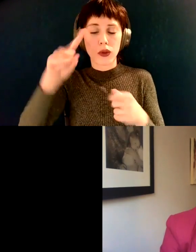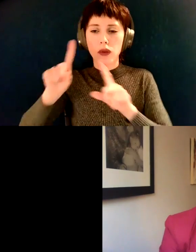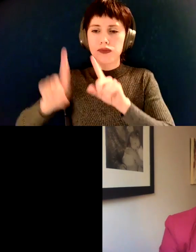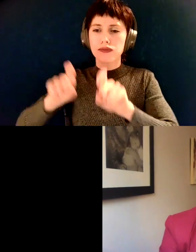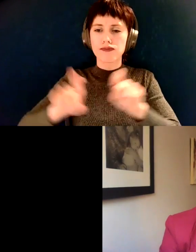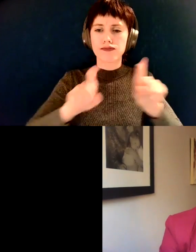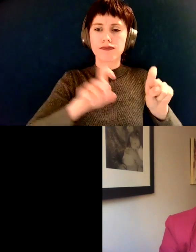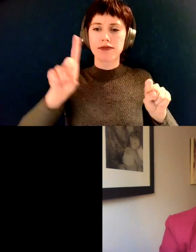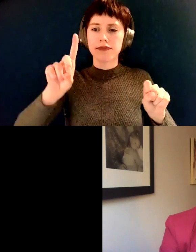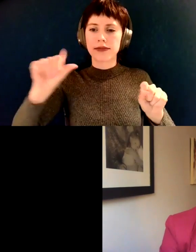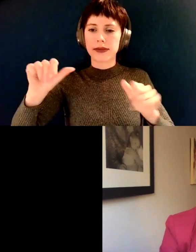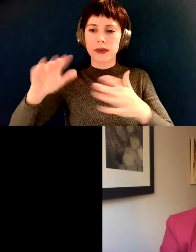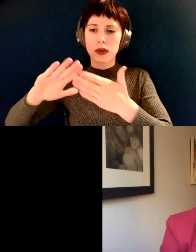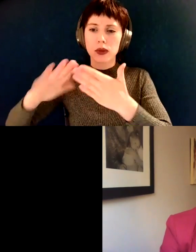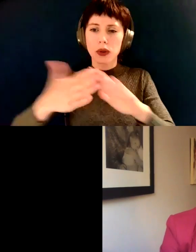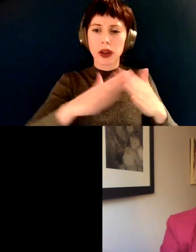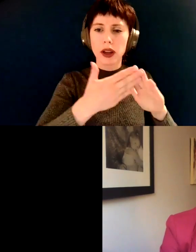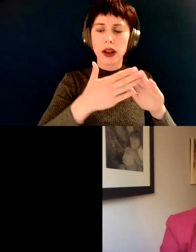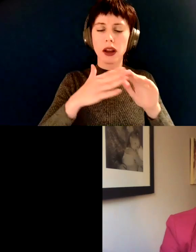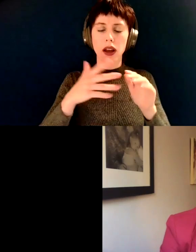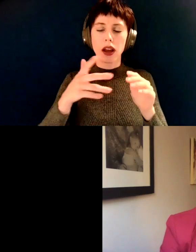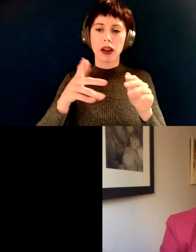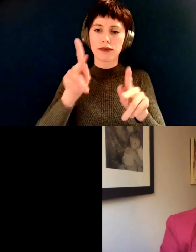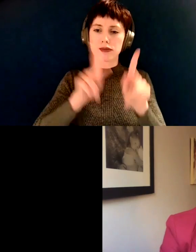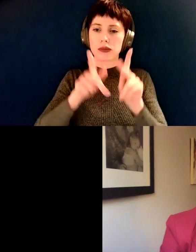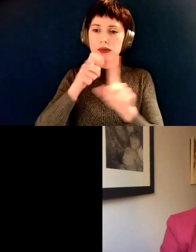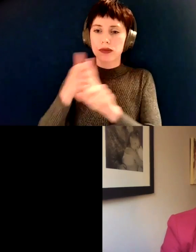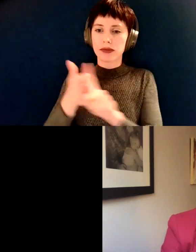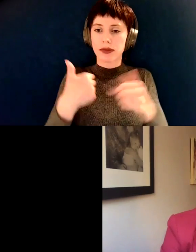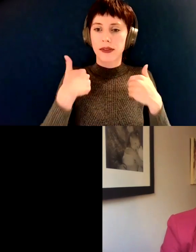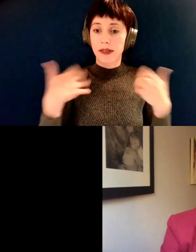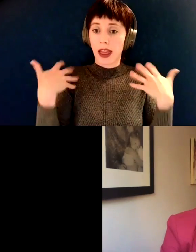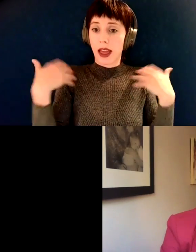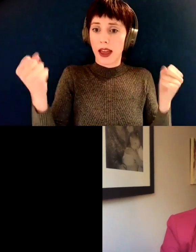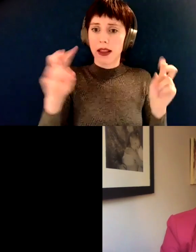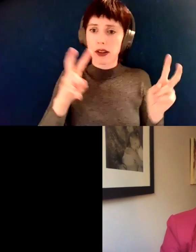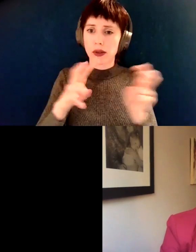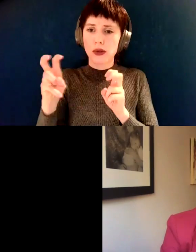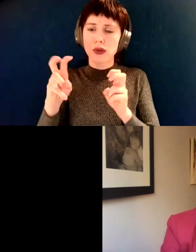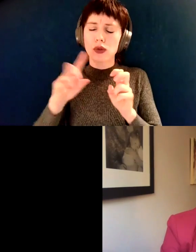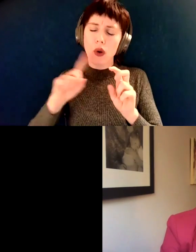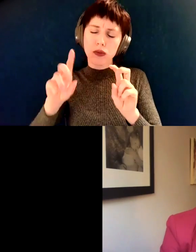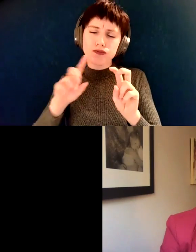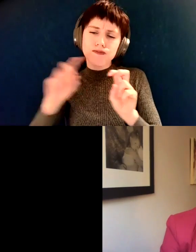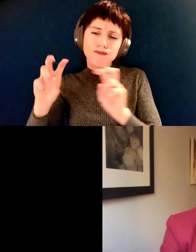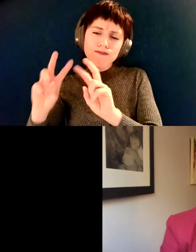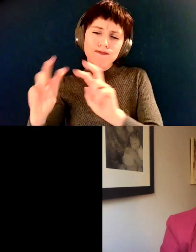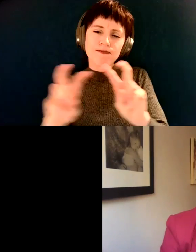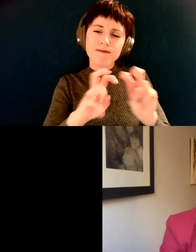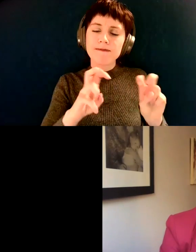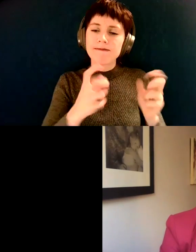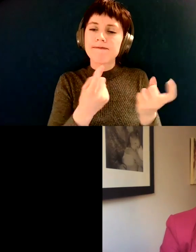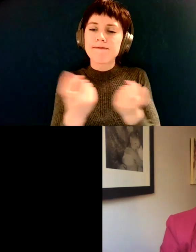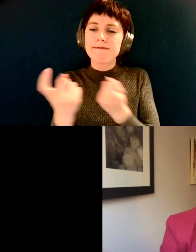and others with health issues to find out what they need. Is that pretty much it in a nutshell?